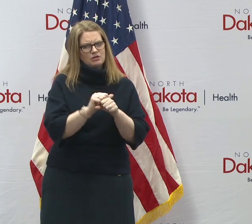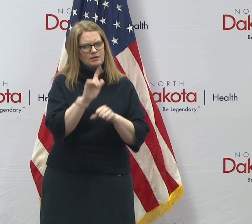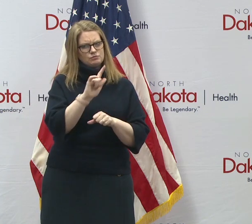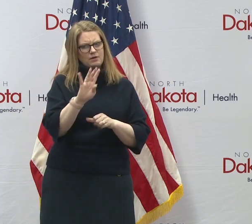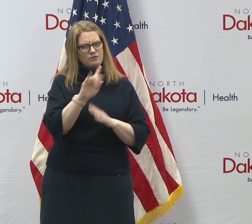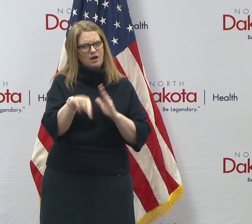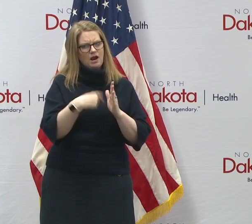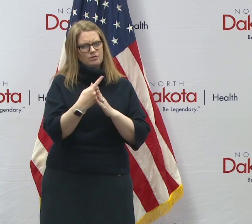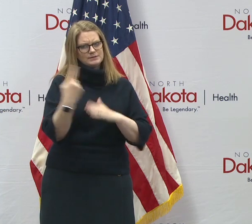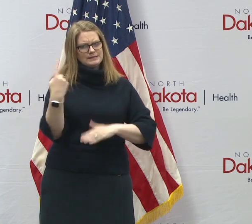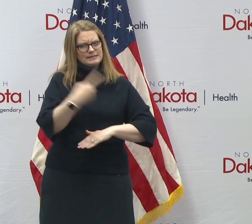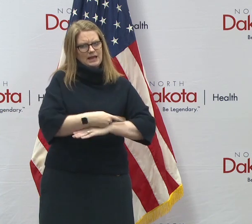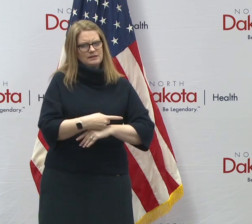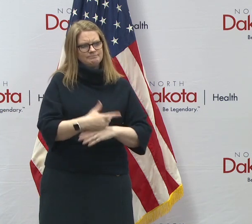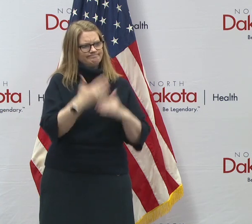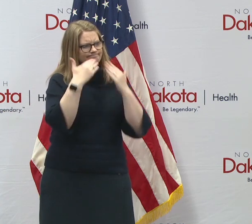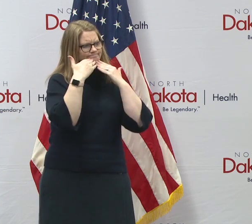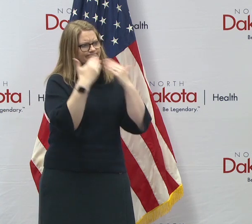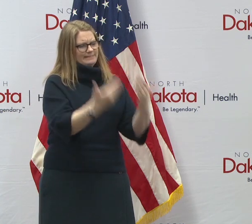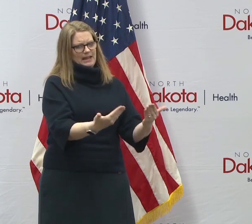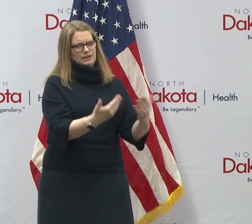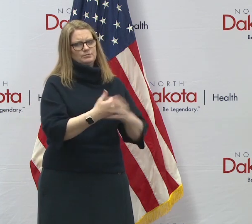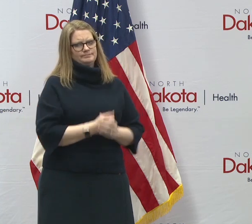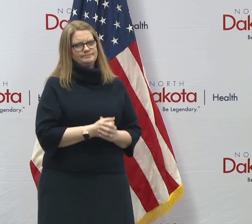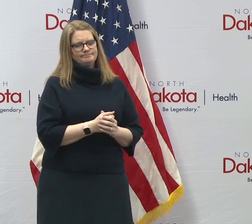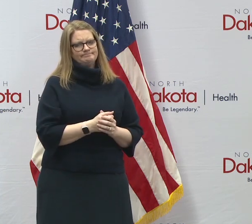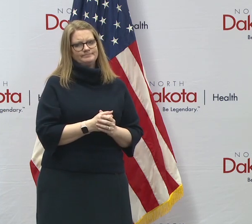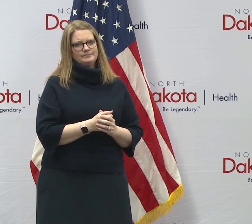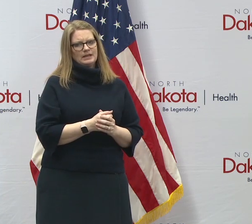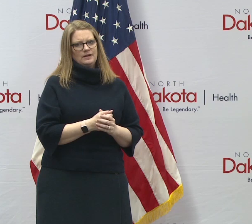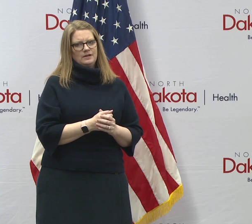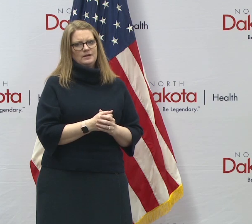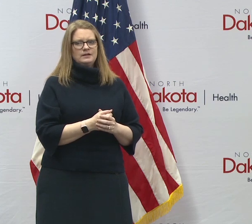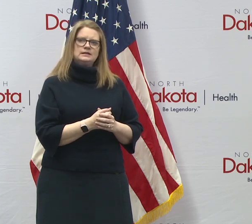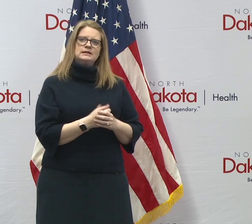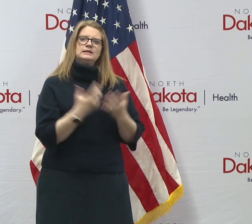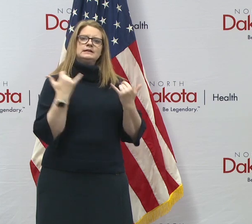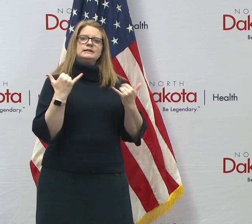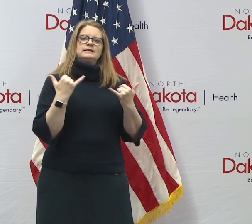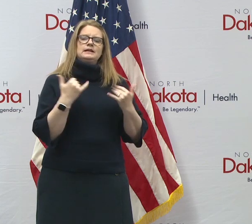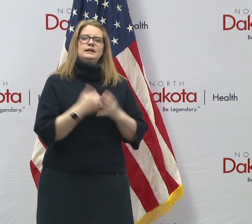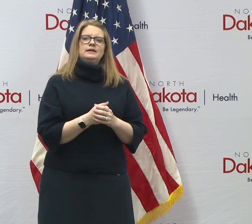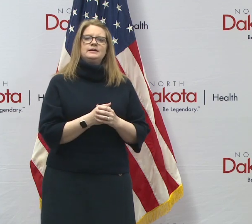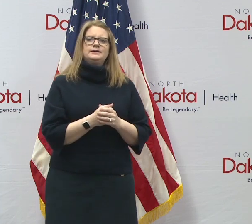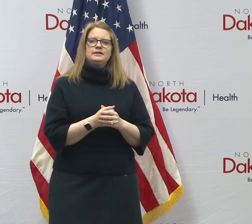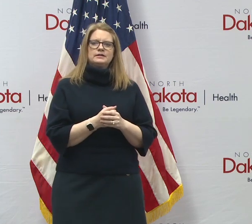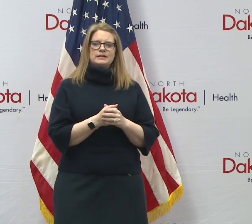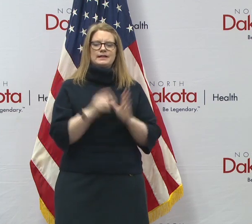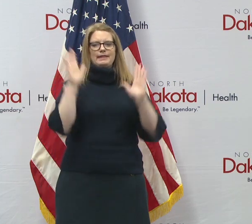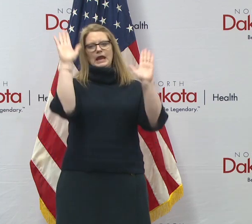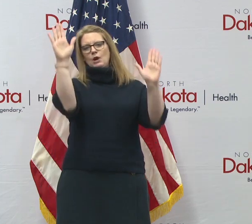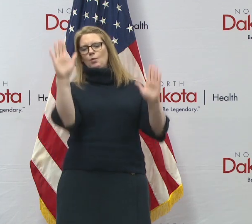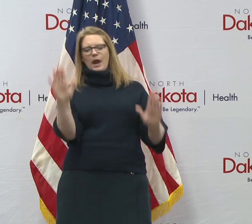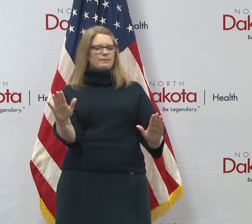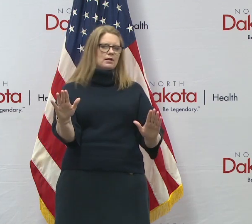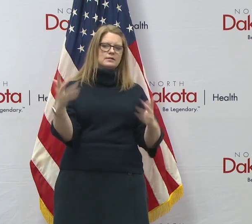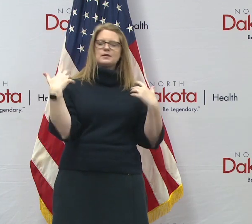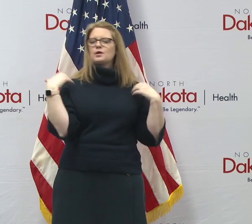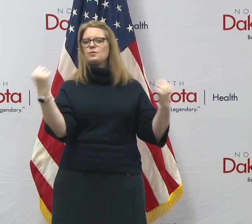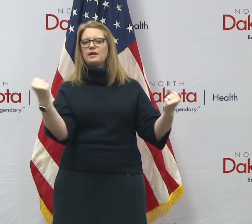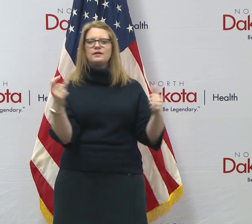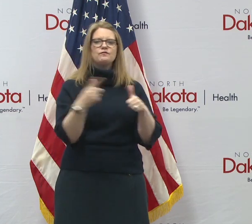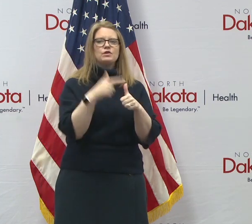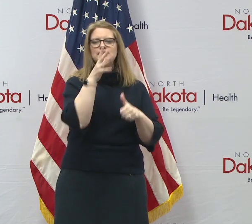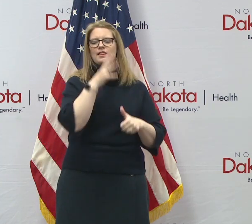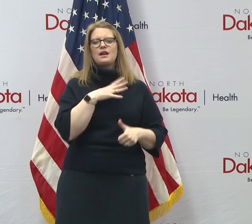a day. And for her, I want to thank her for that. So, but anyway, here we are, we've got a, the incredible, uh, courageous first